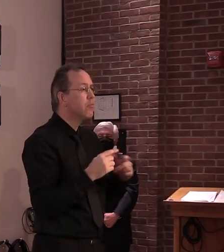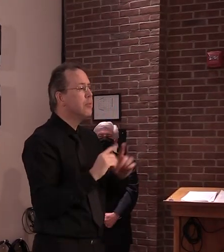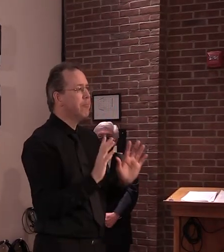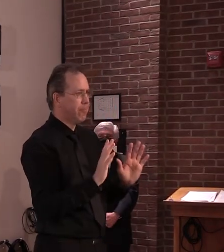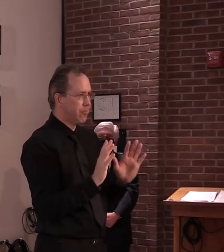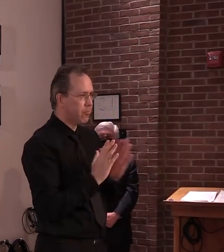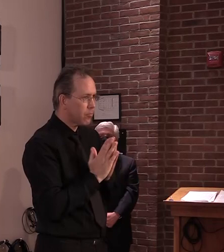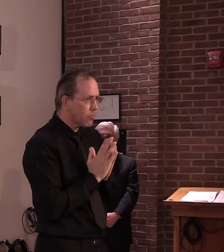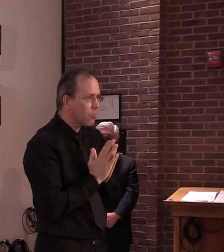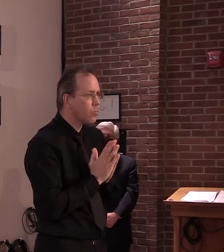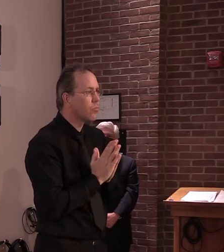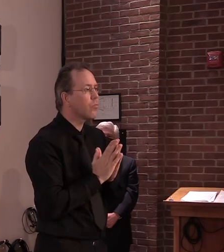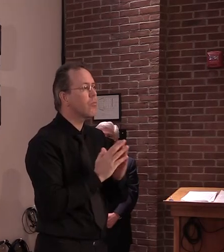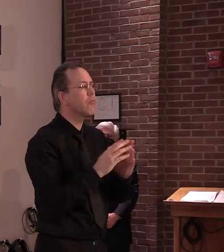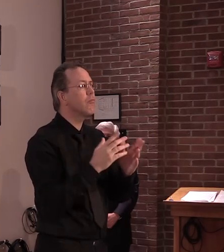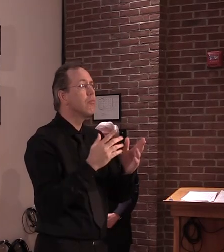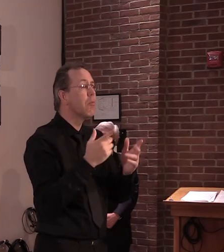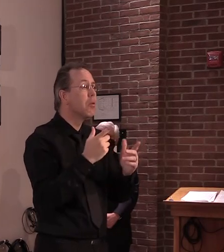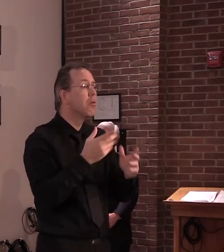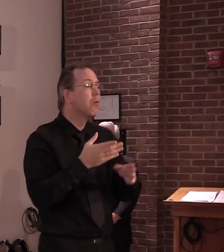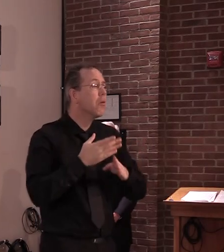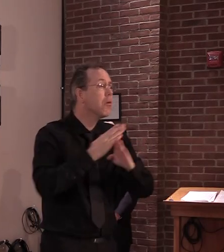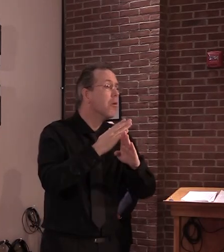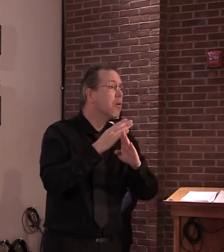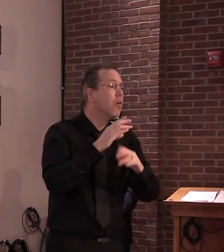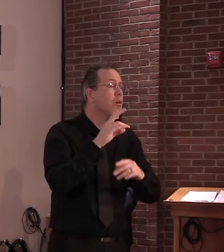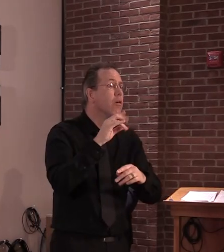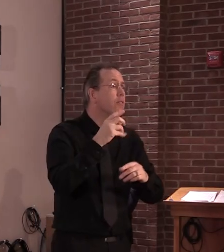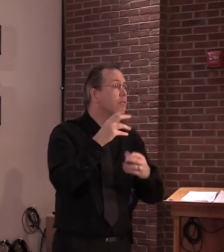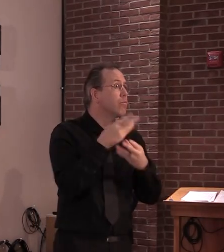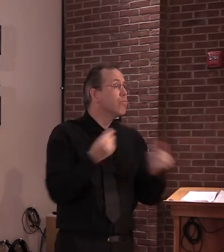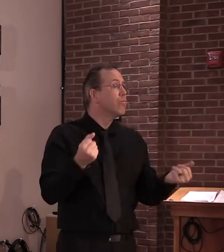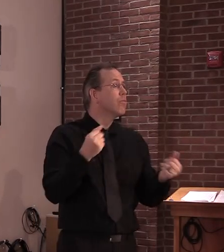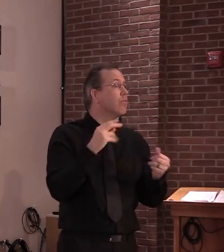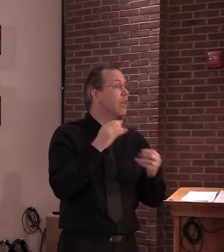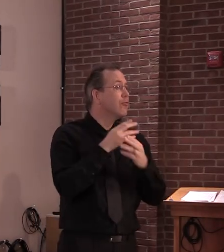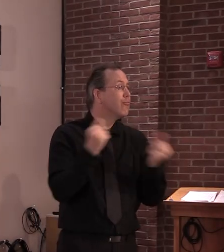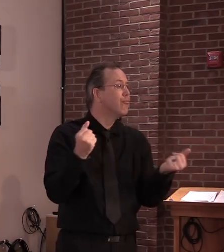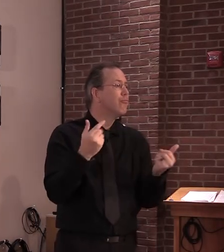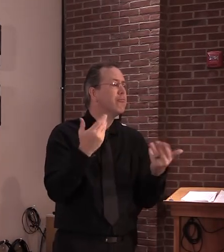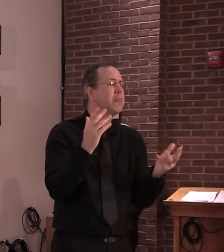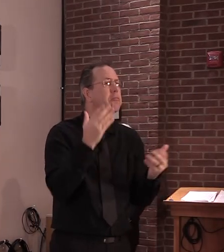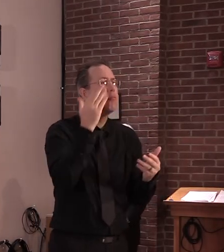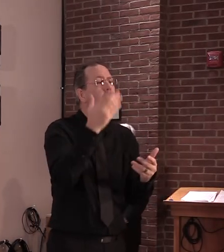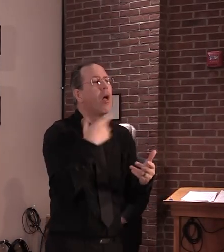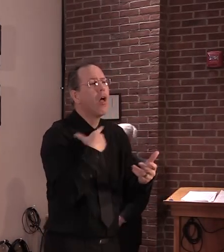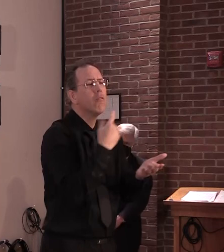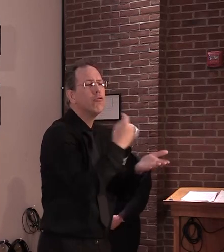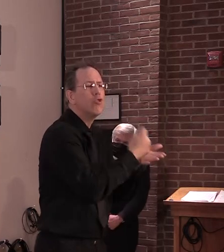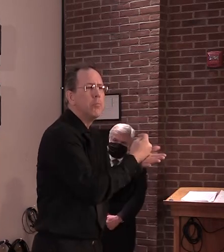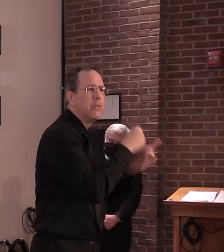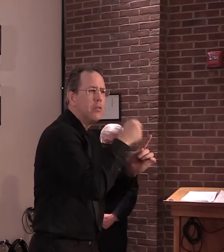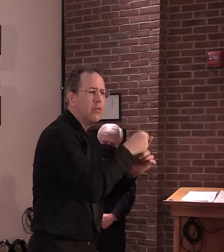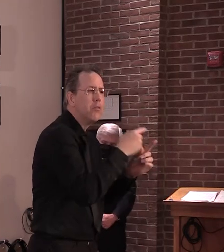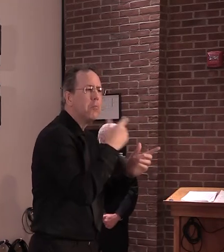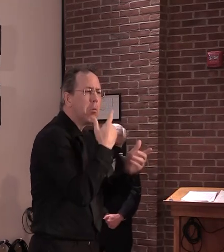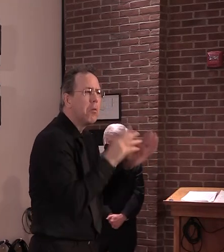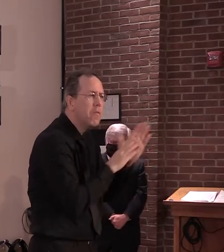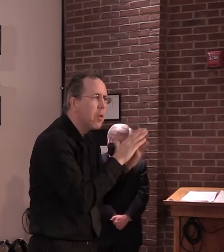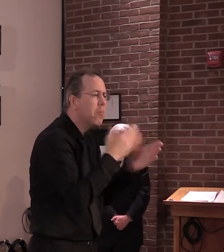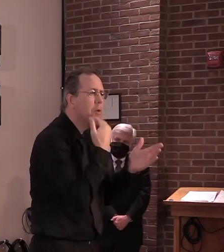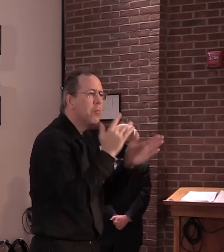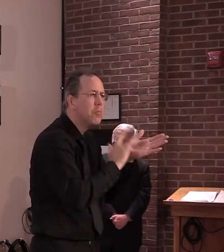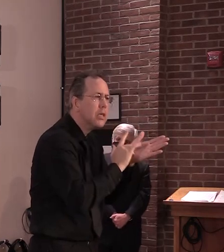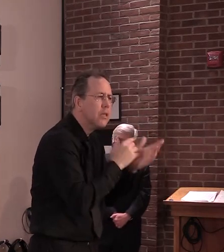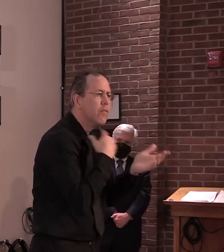therapeutics developed within that time period. So even if we don't have a vaccine as quickly as we'd like it, we